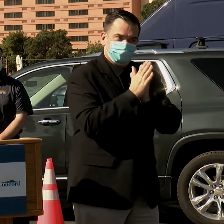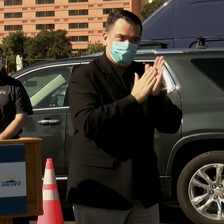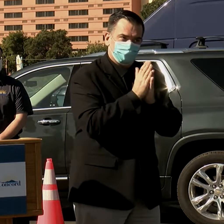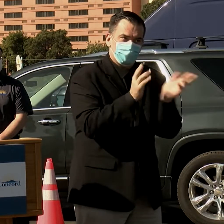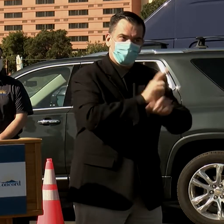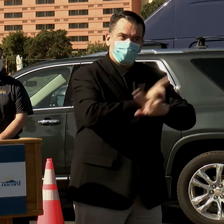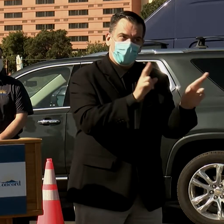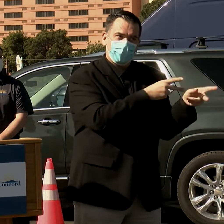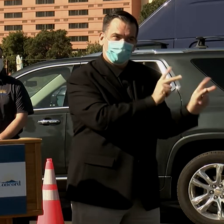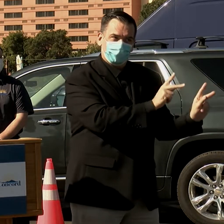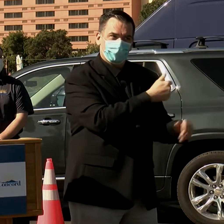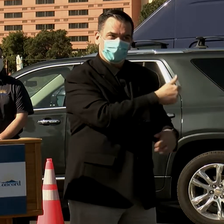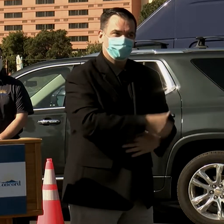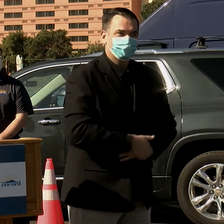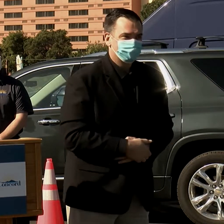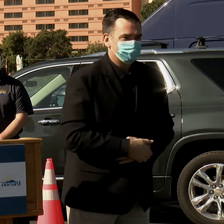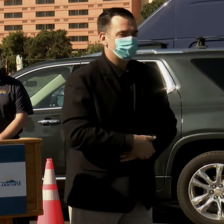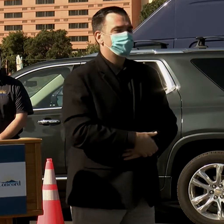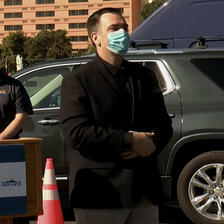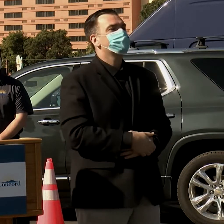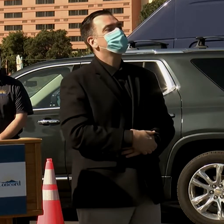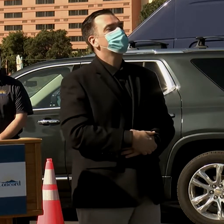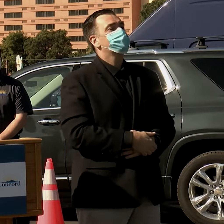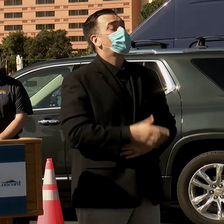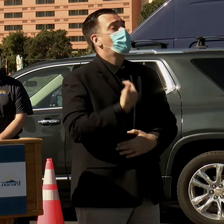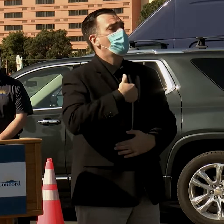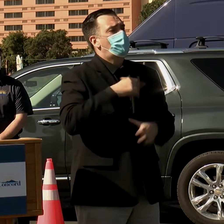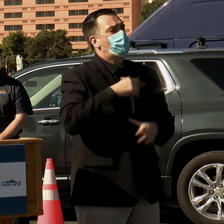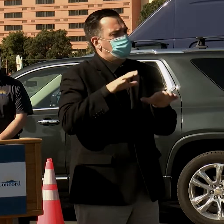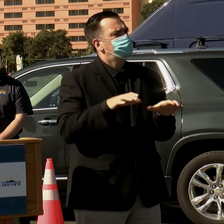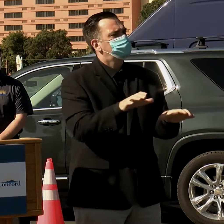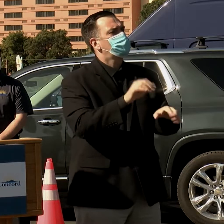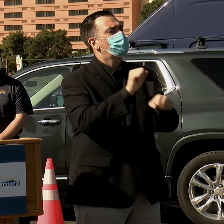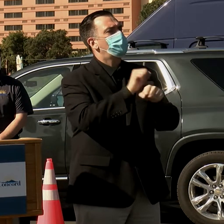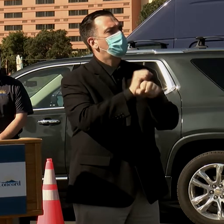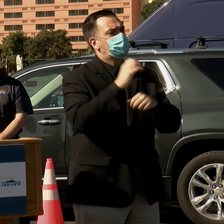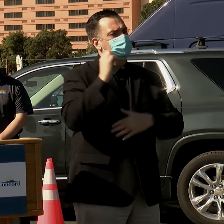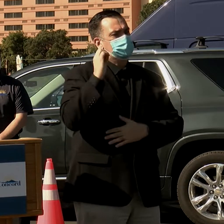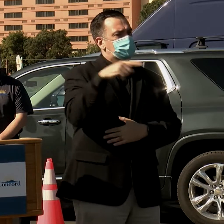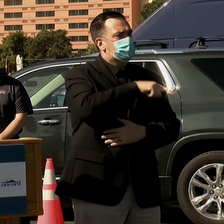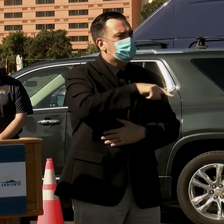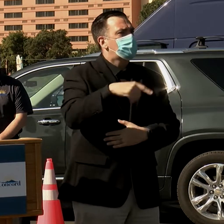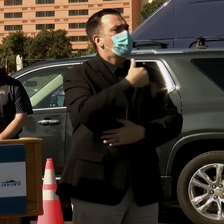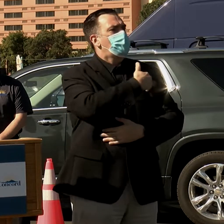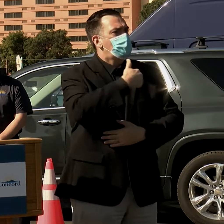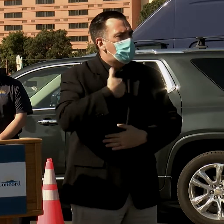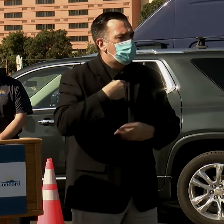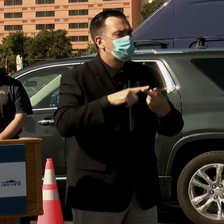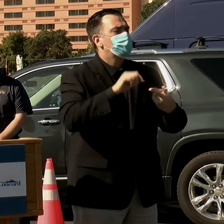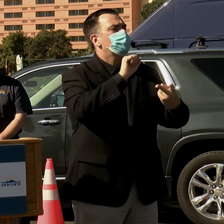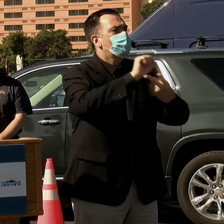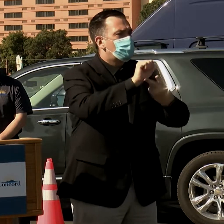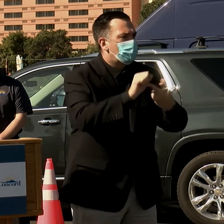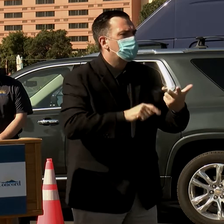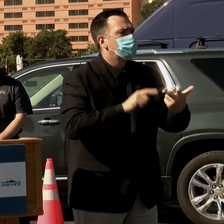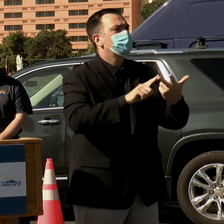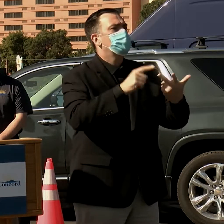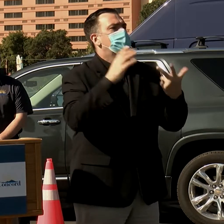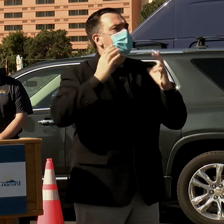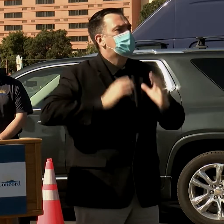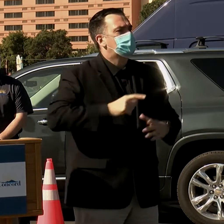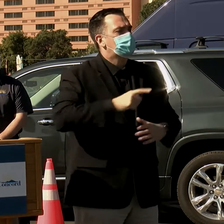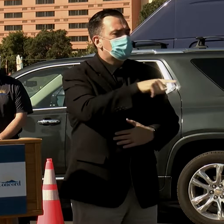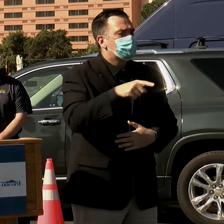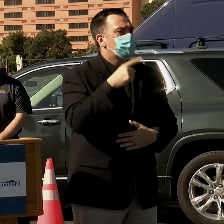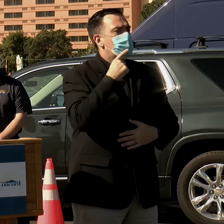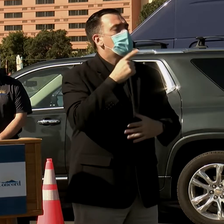awaiting her opportunity. We are actively working to educate our members, workforce, customers, and communities about the